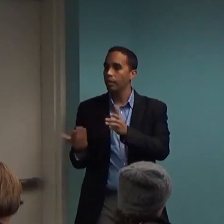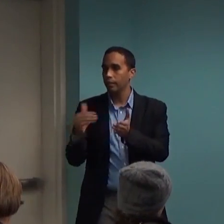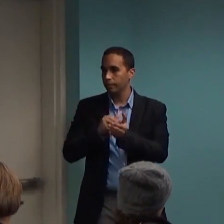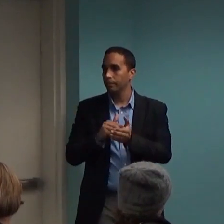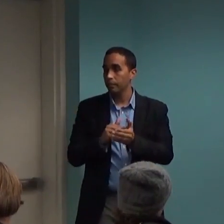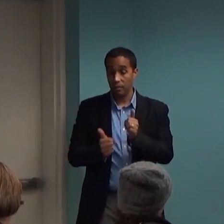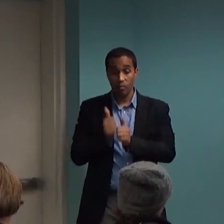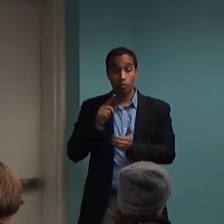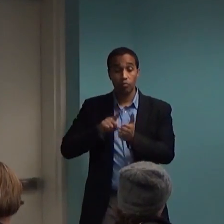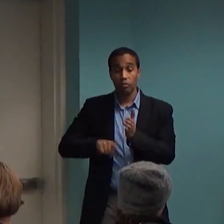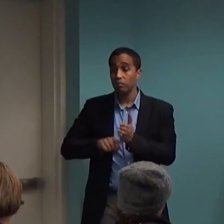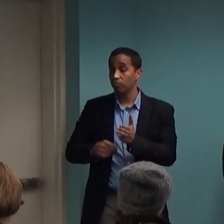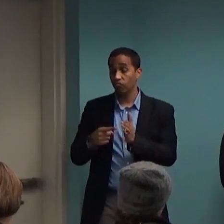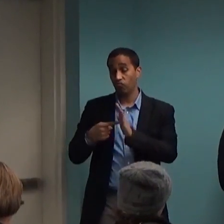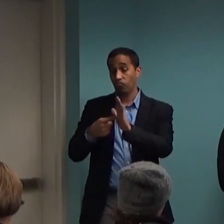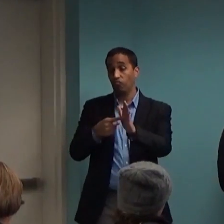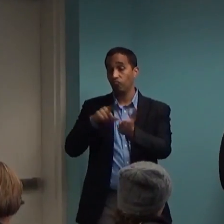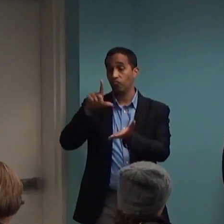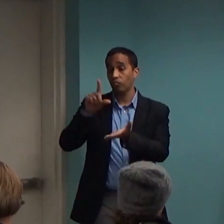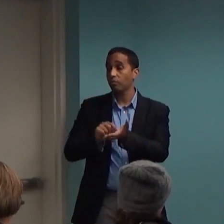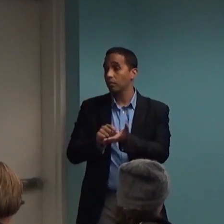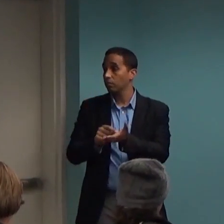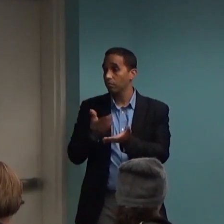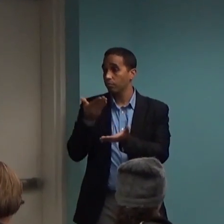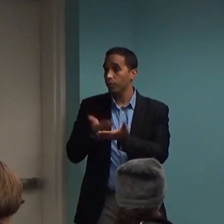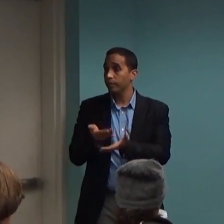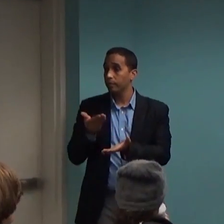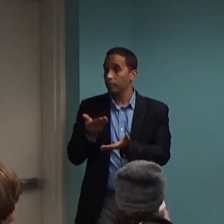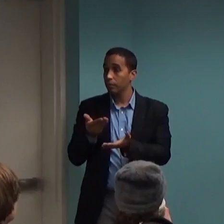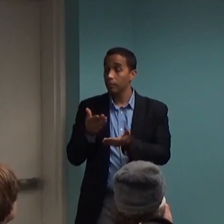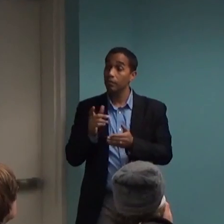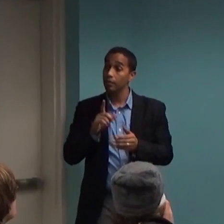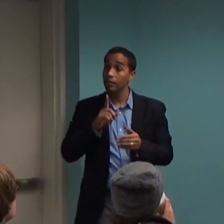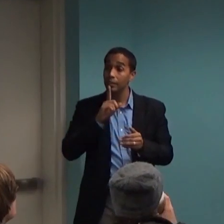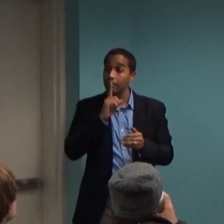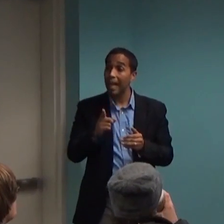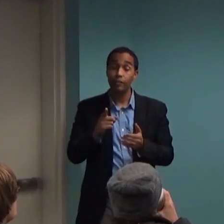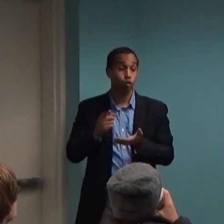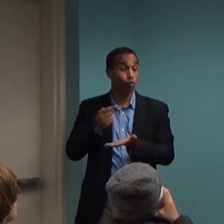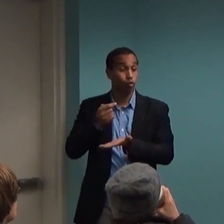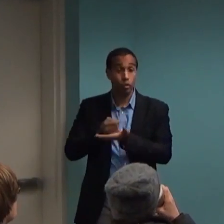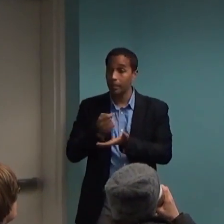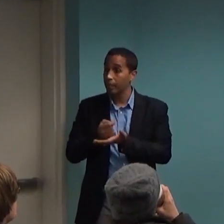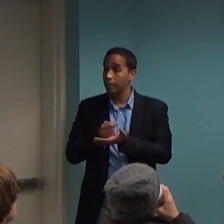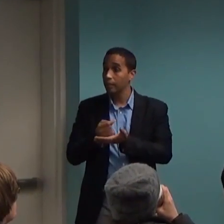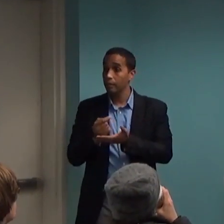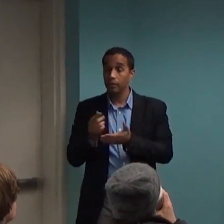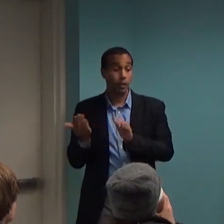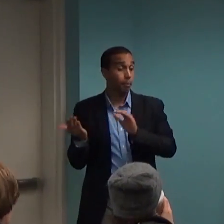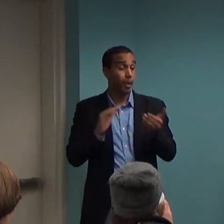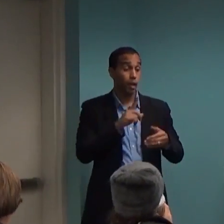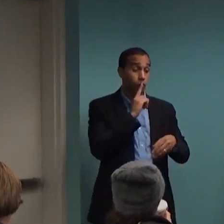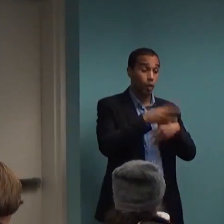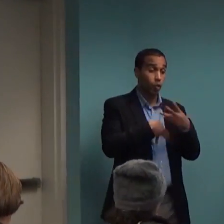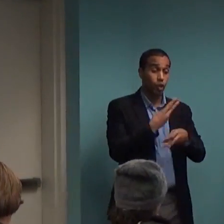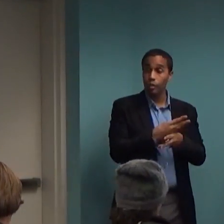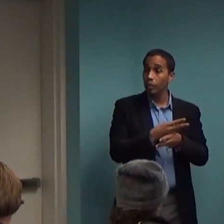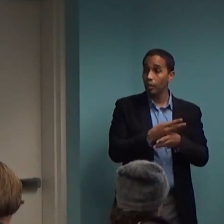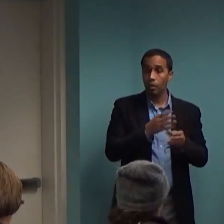And so you see really kind of the same thing in actual treatment, so everyday non-clinical trial treatment. It's typically prescribed